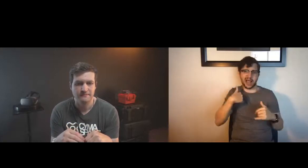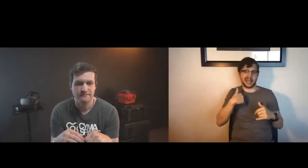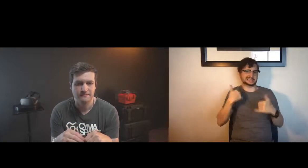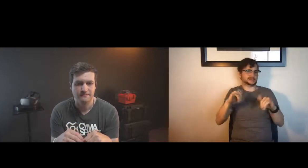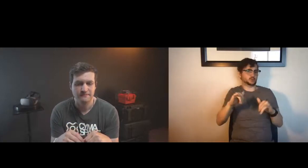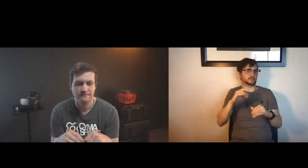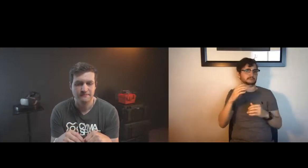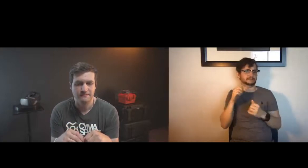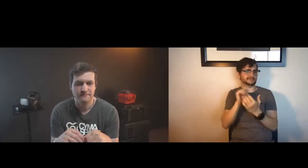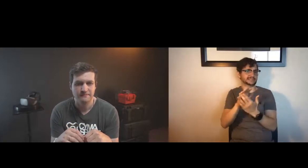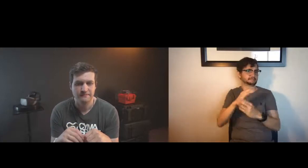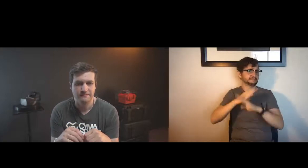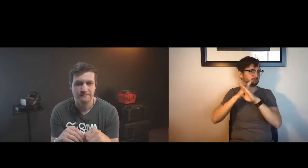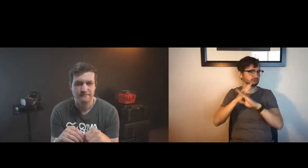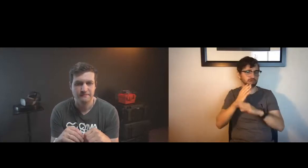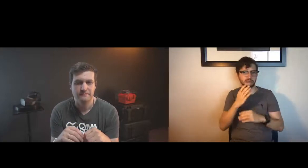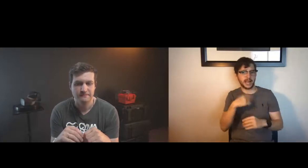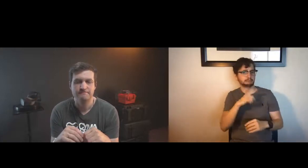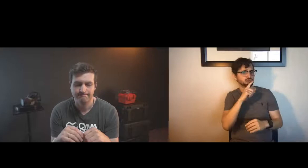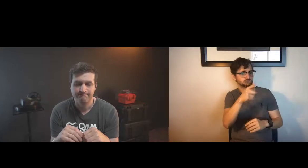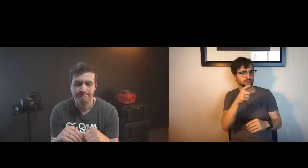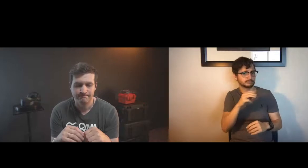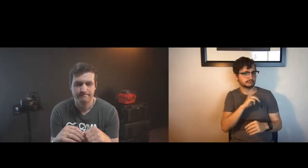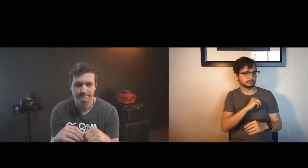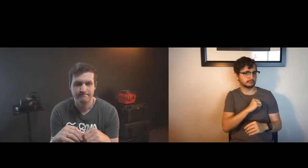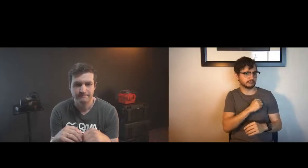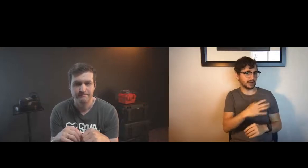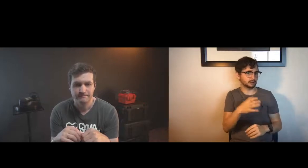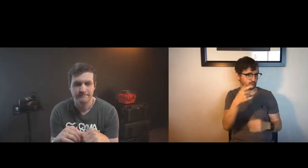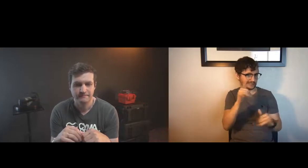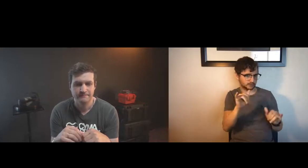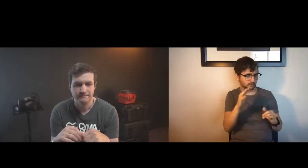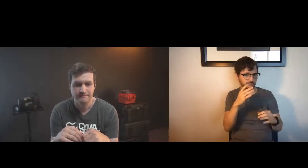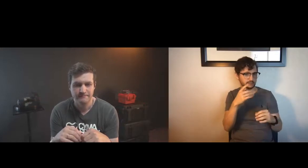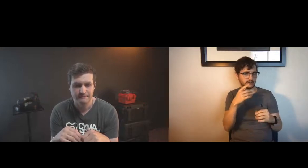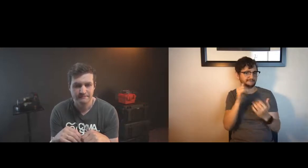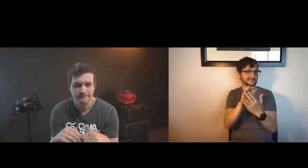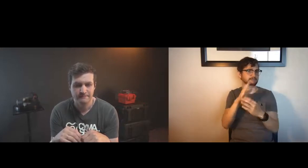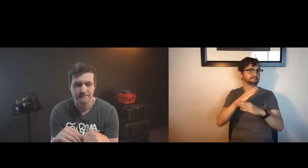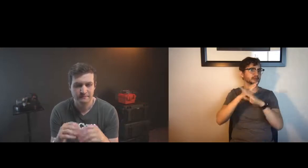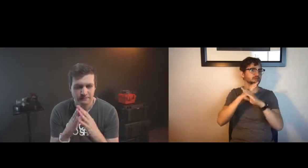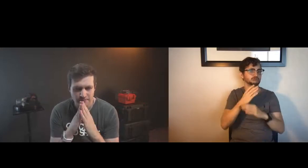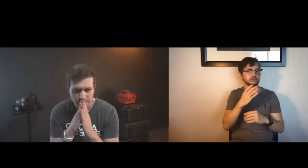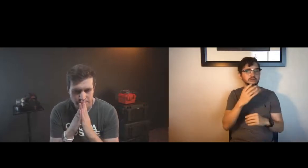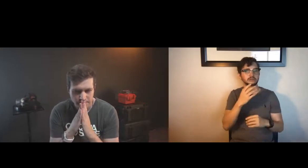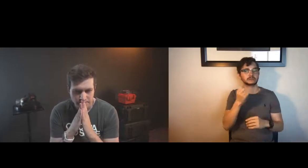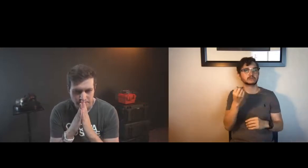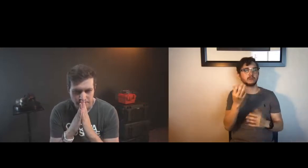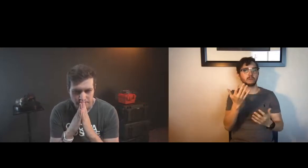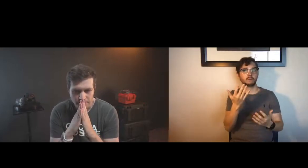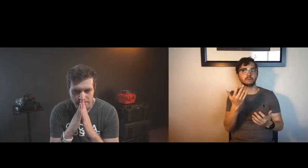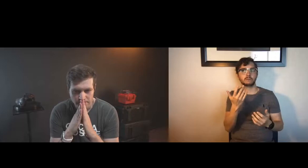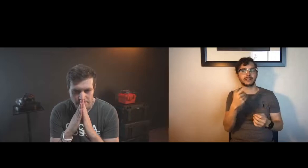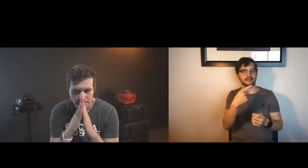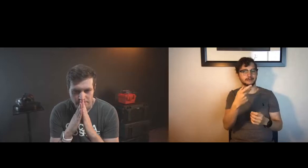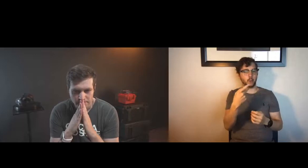and there will still be barriers that will confront i face barriers regularly i'm sure you do two miles i'm sure that you